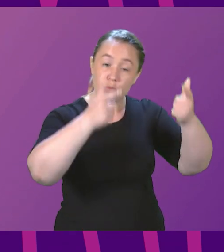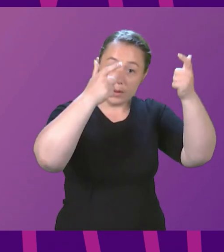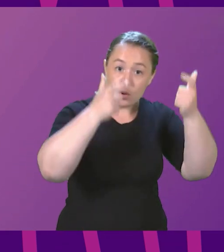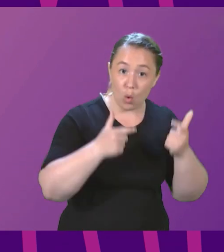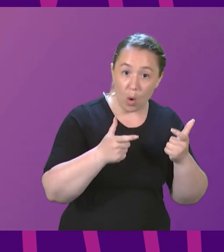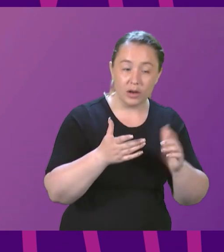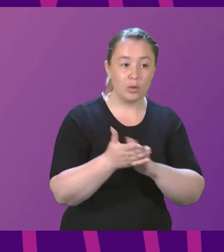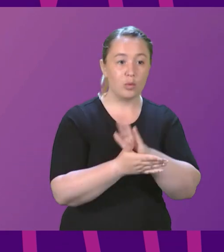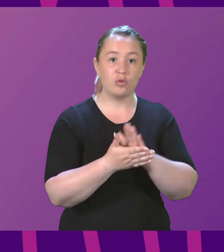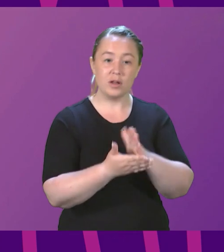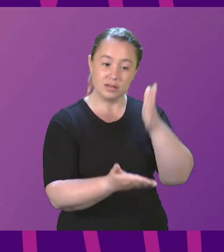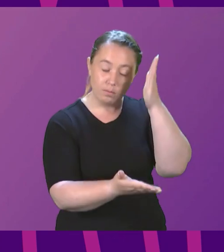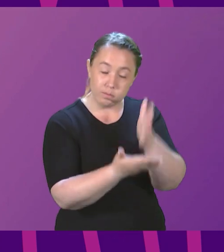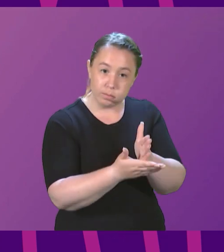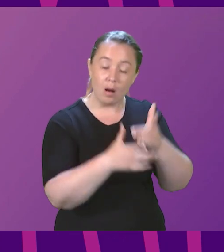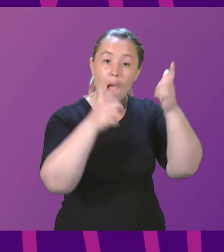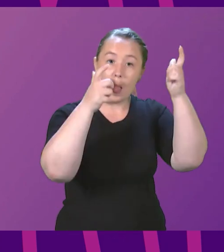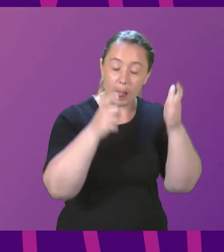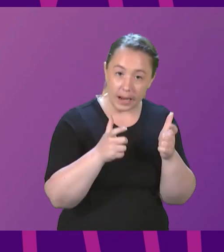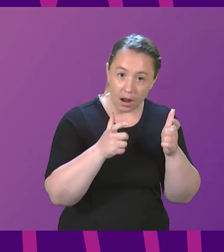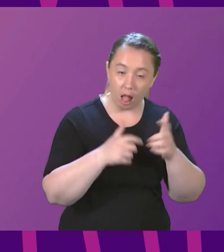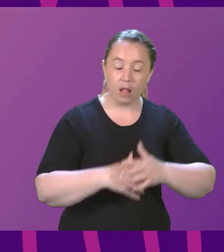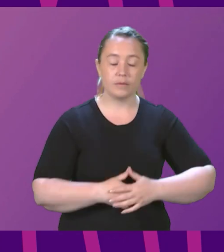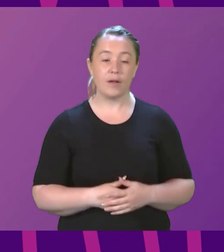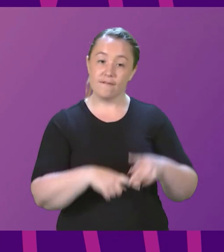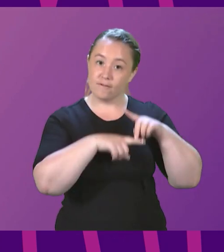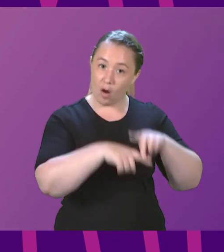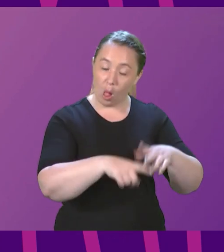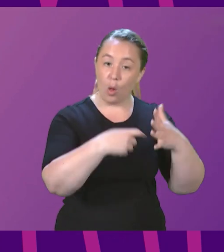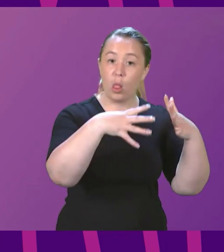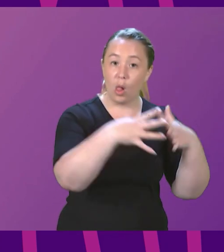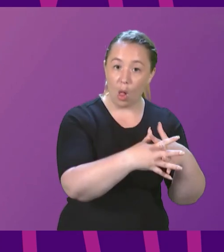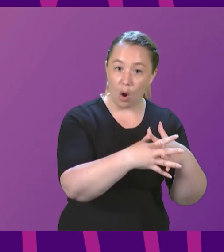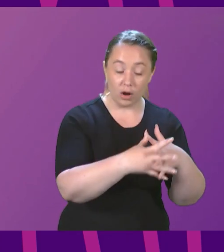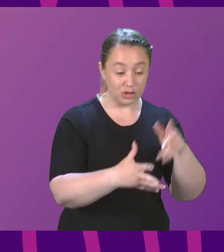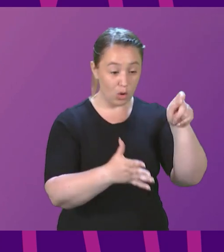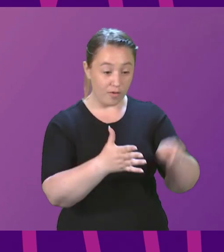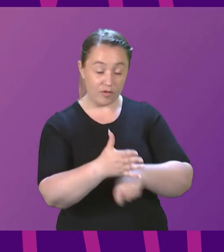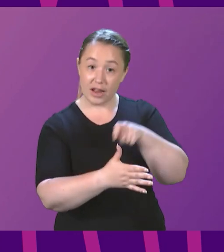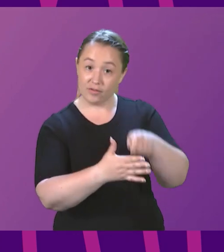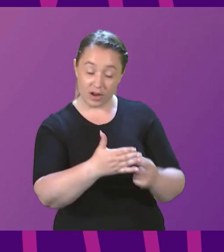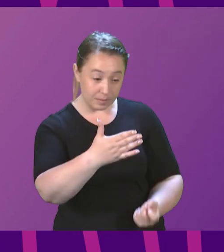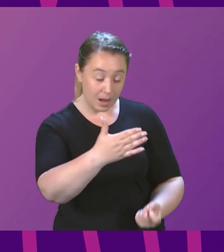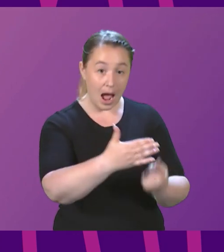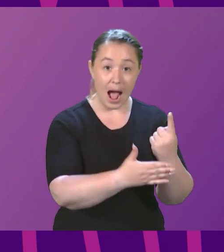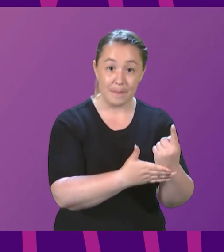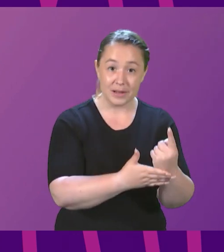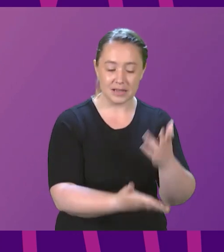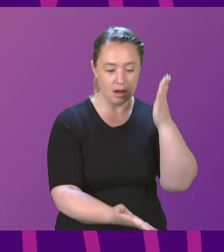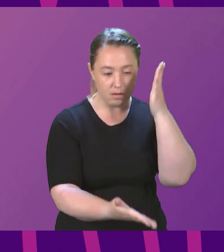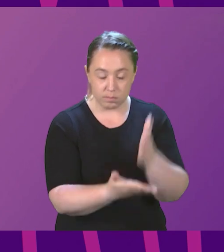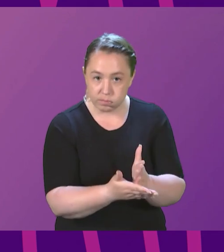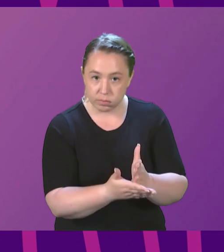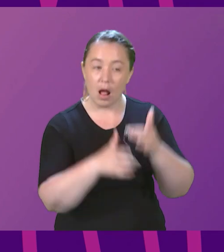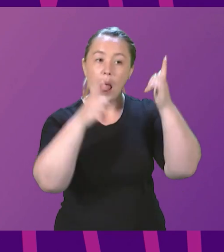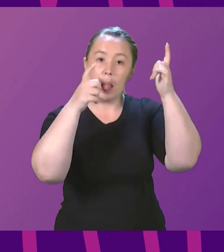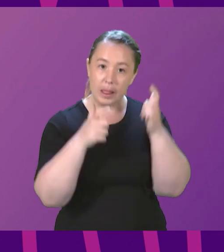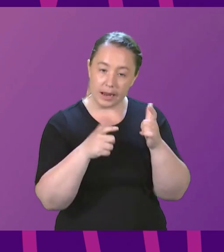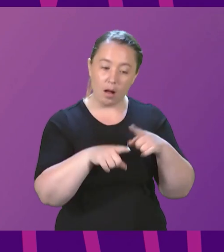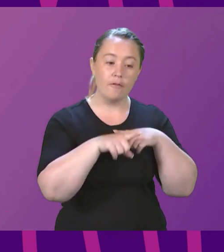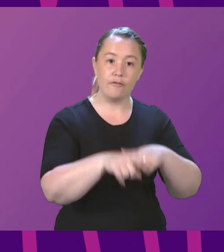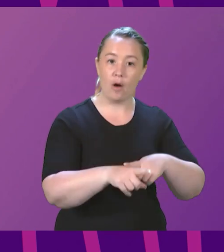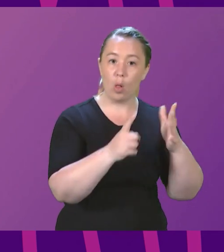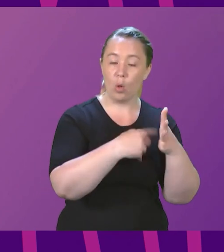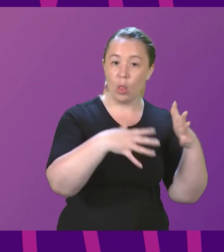beyond any doubt. A referendum that goes ahead will be indisputably legal because the Supreme Court